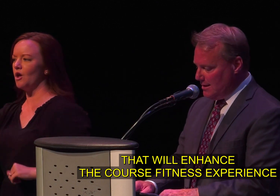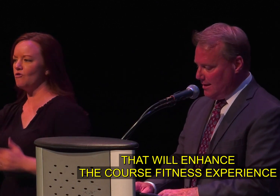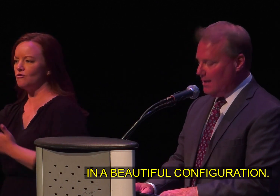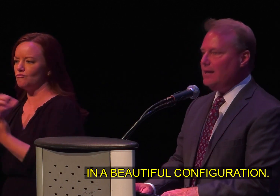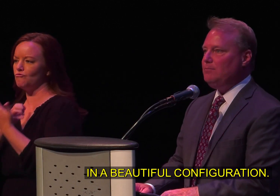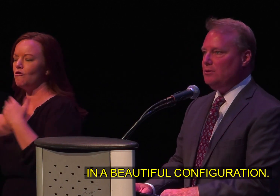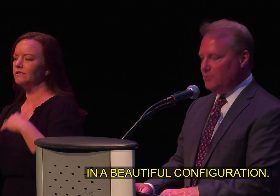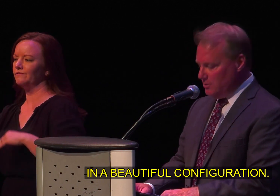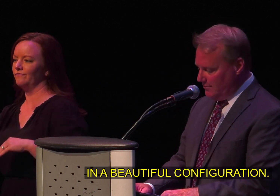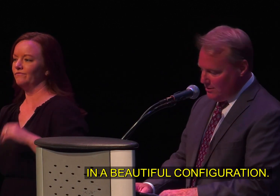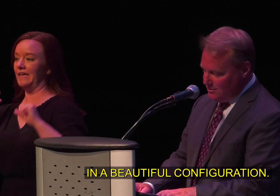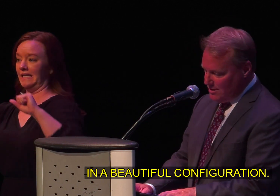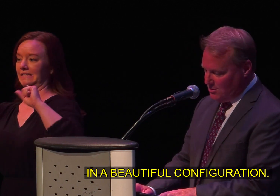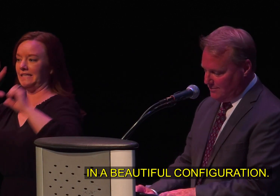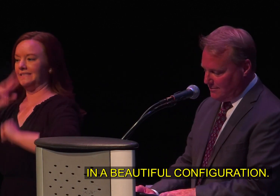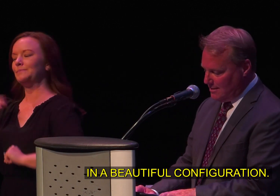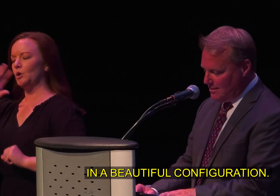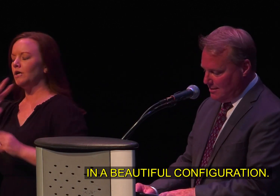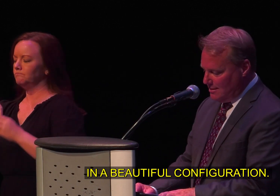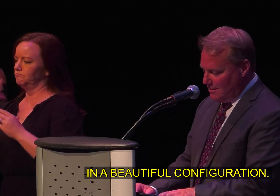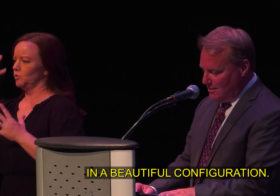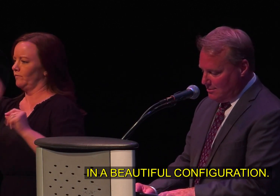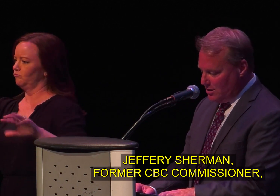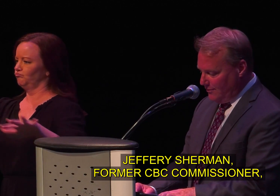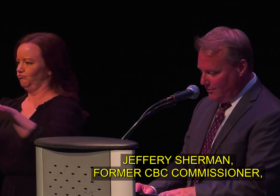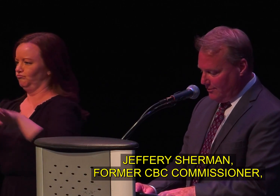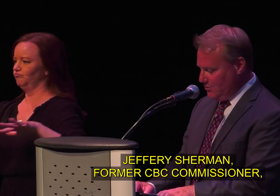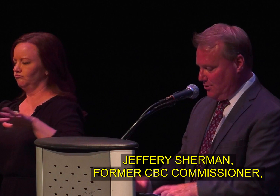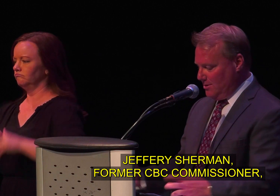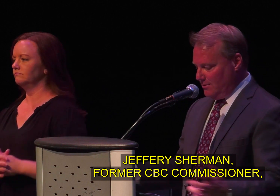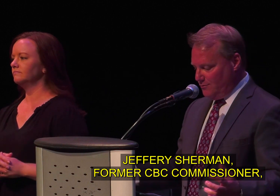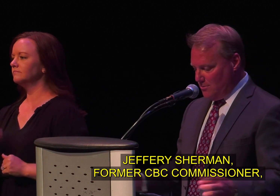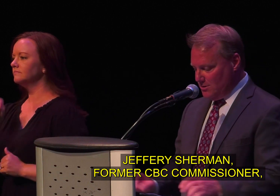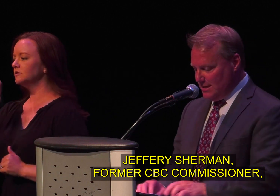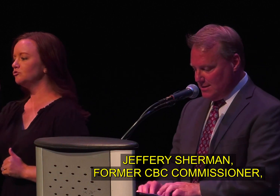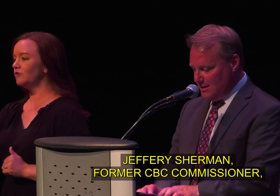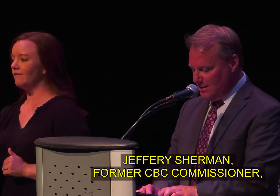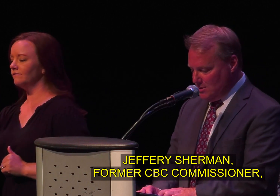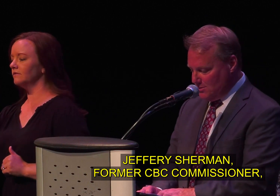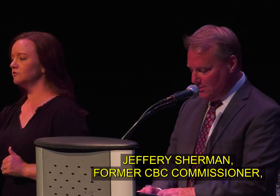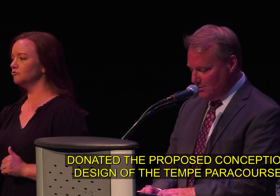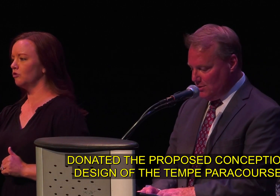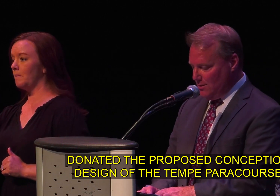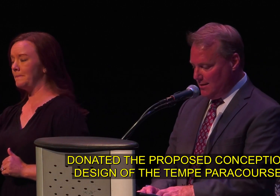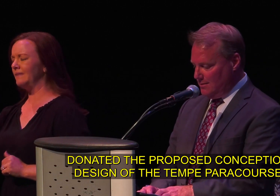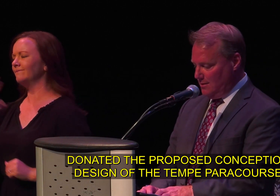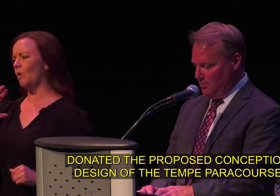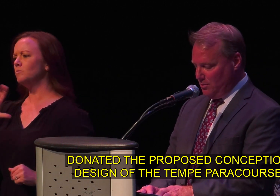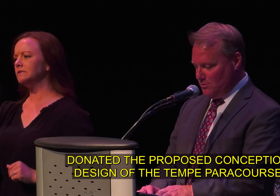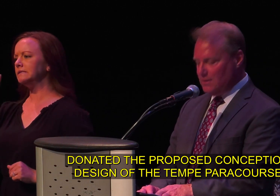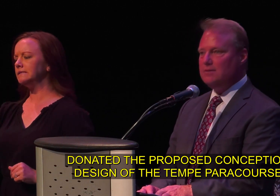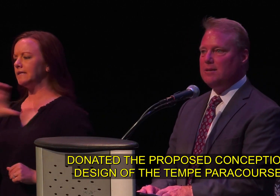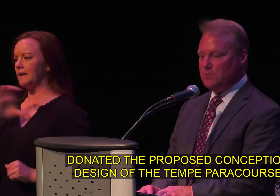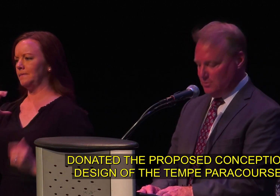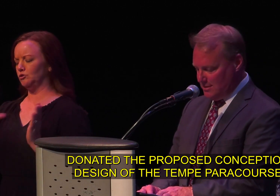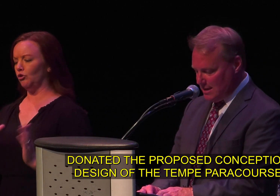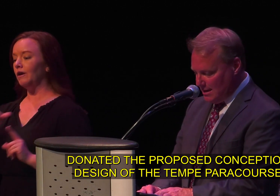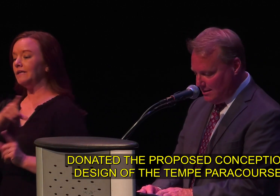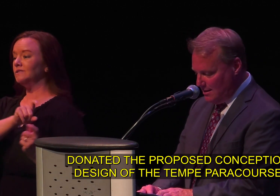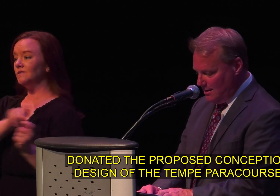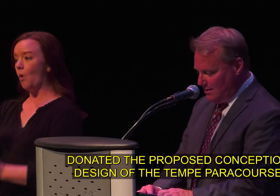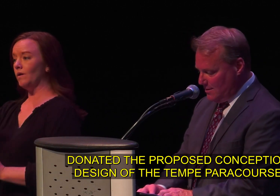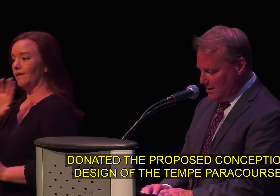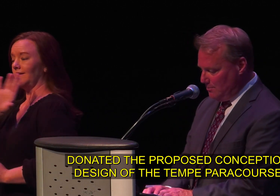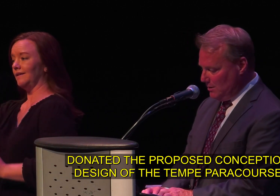experience in a beautiful configuration jeff sherman former cdc commissioner donated the proposed conceptual